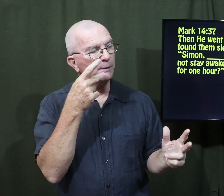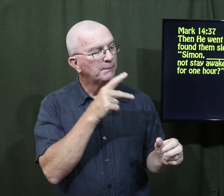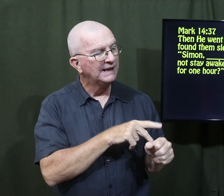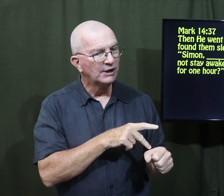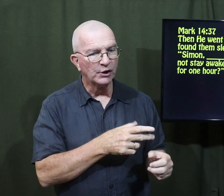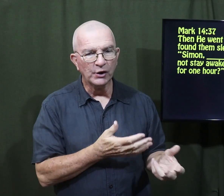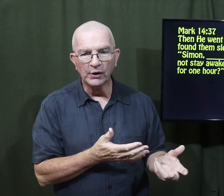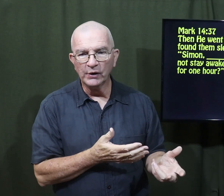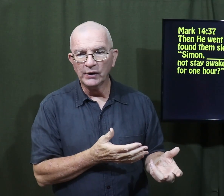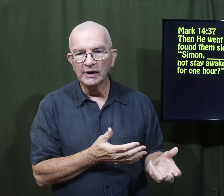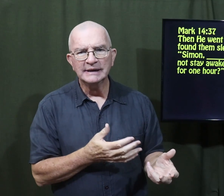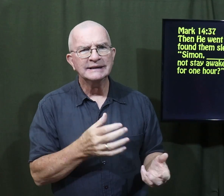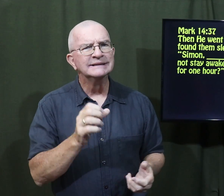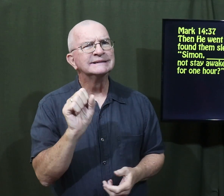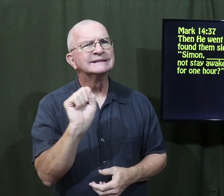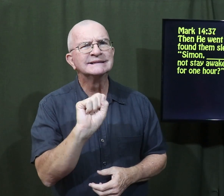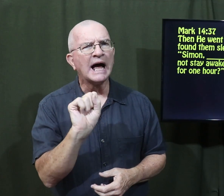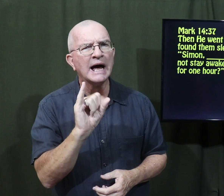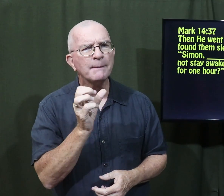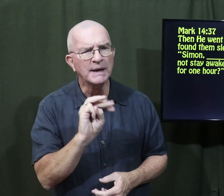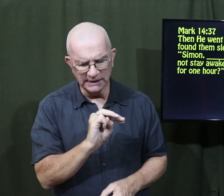He said to Peter, Simon,